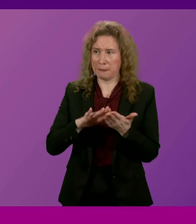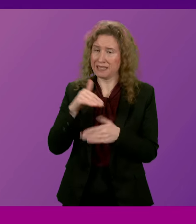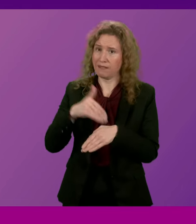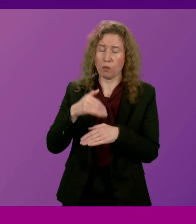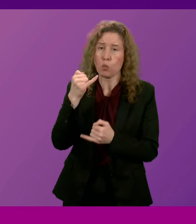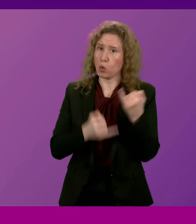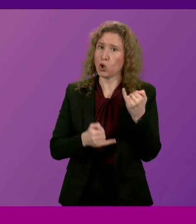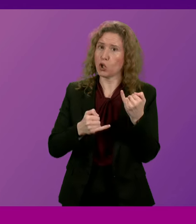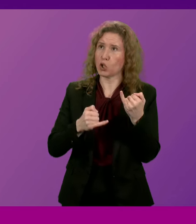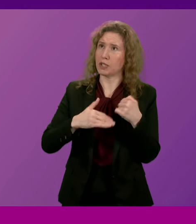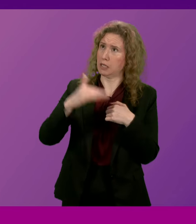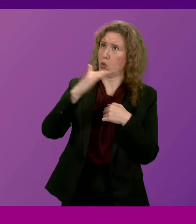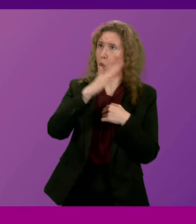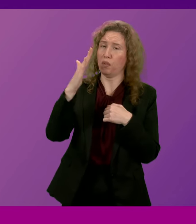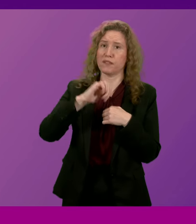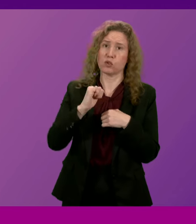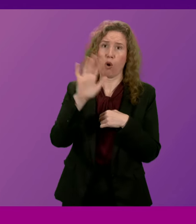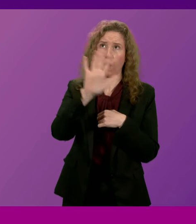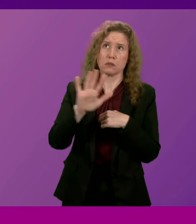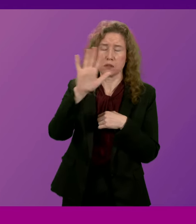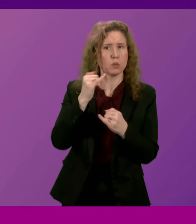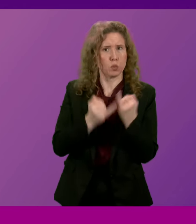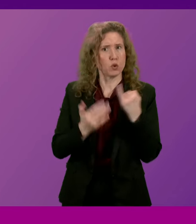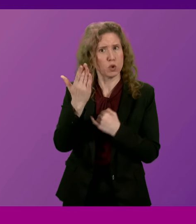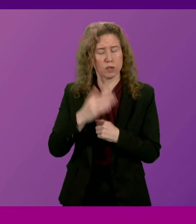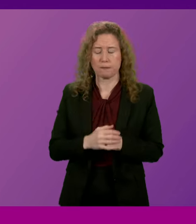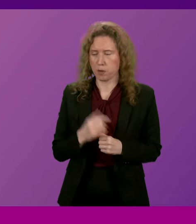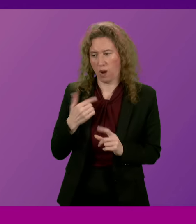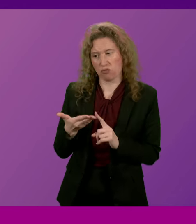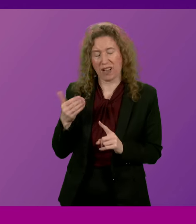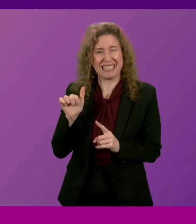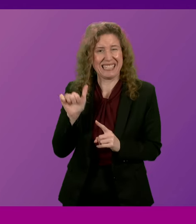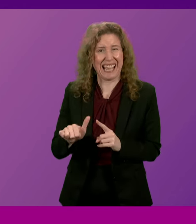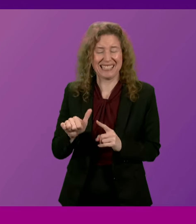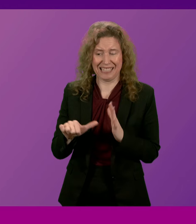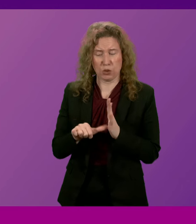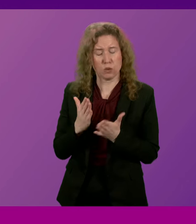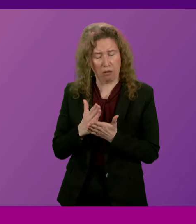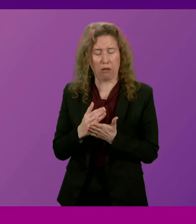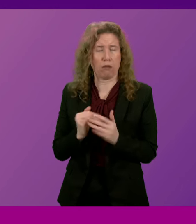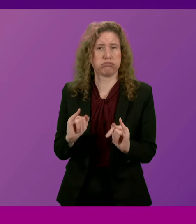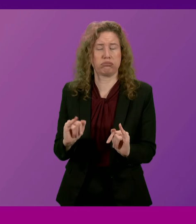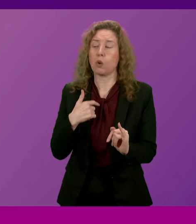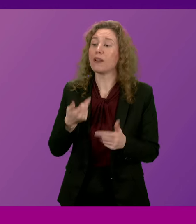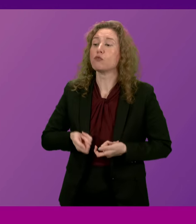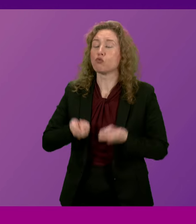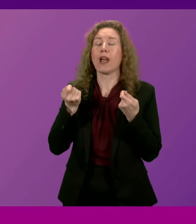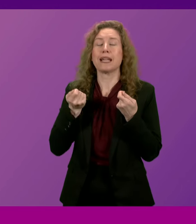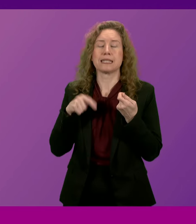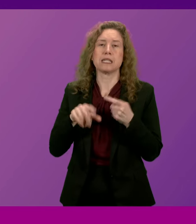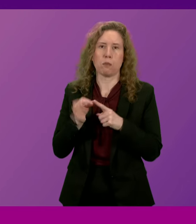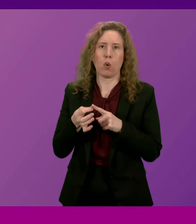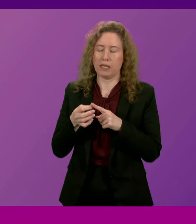habitually exist in the Highlands and Islands. So I do recognise these issues and these points have been raised by the Government